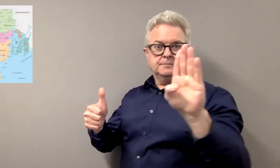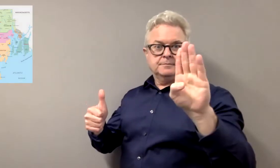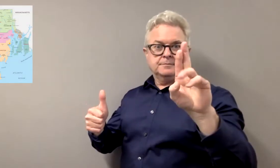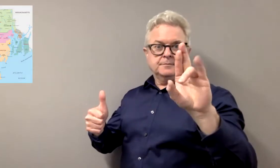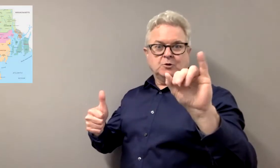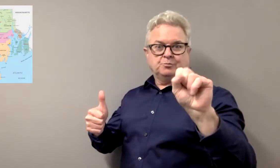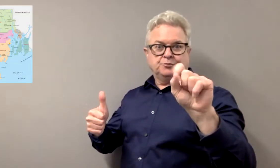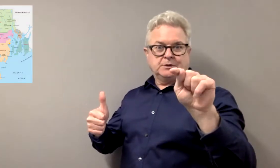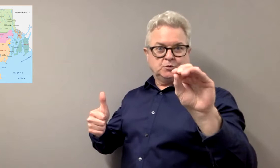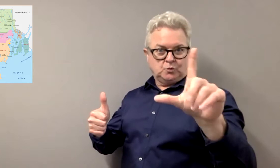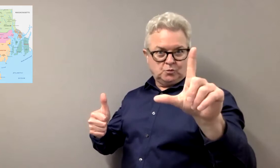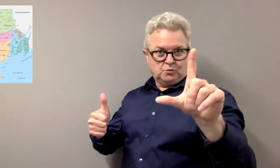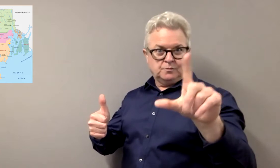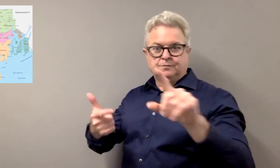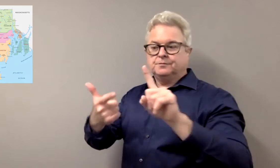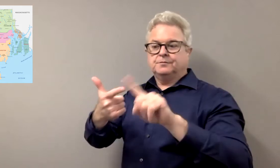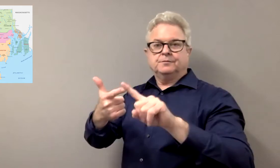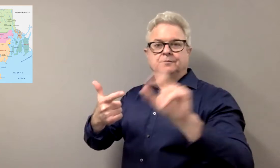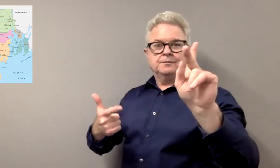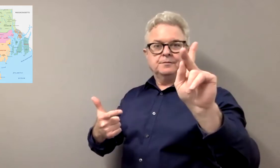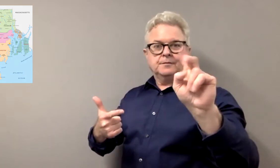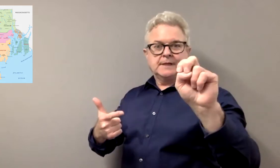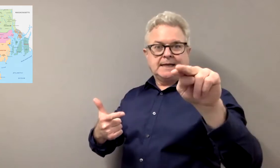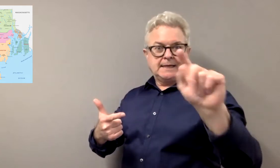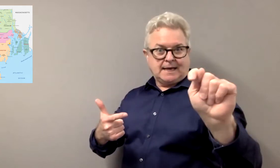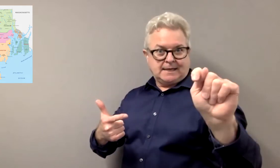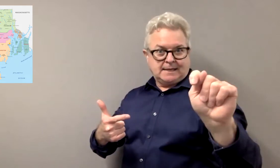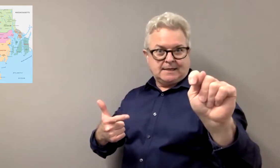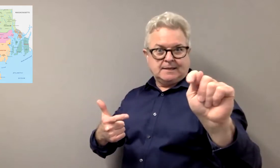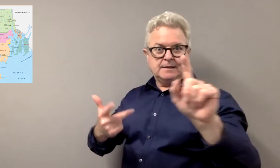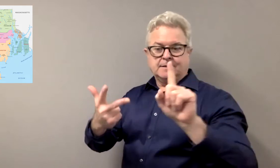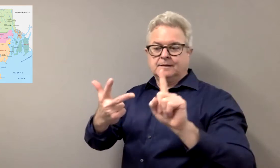We have Bristol, Bristol County. We have Kent County.